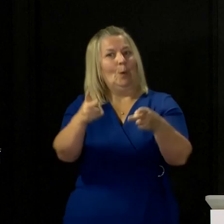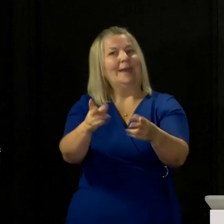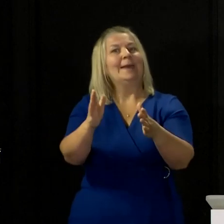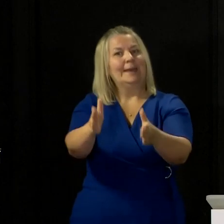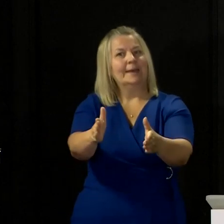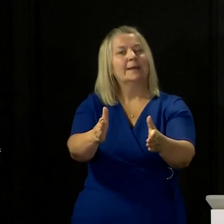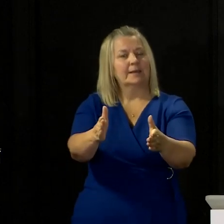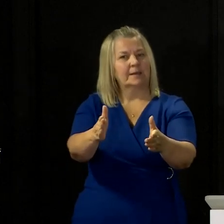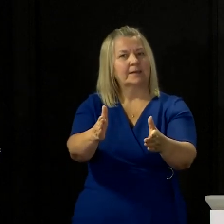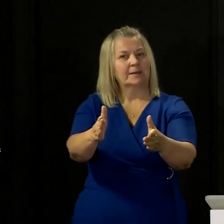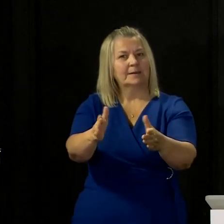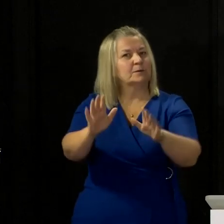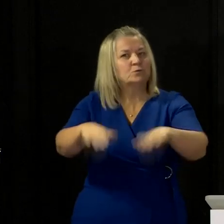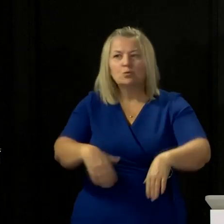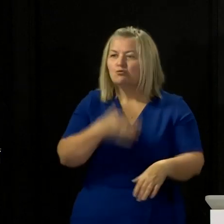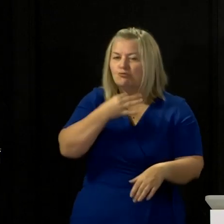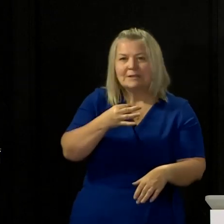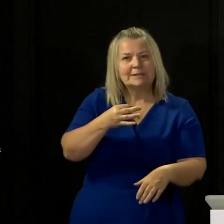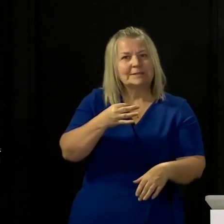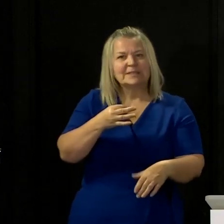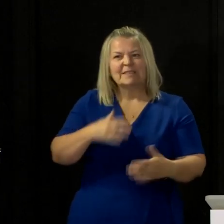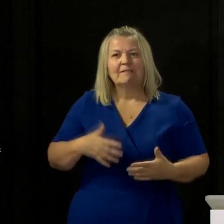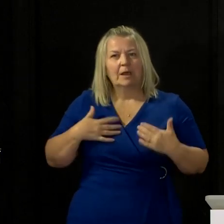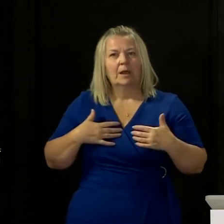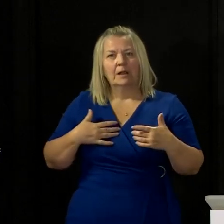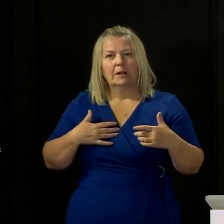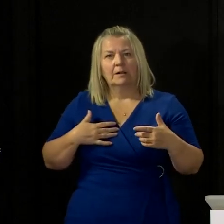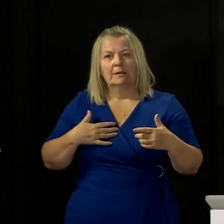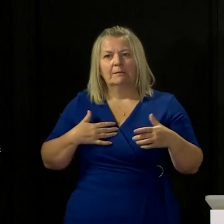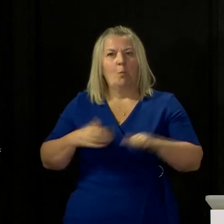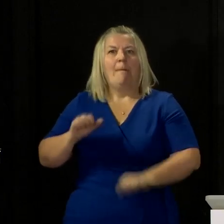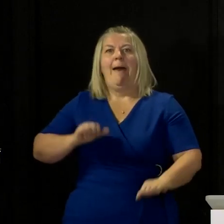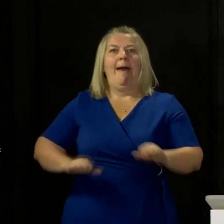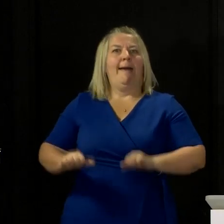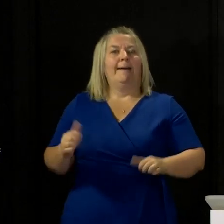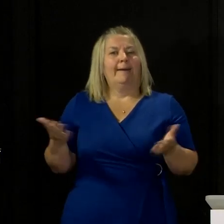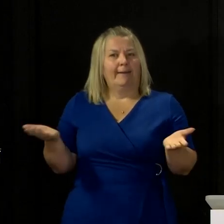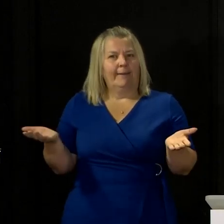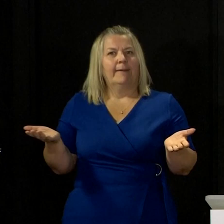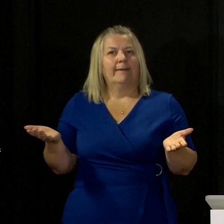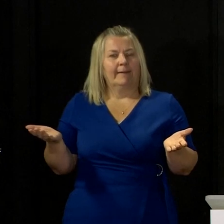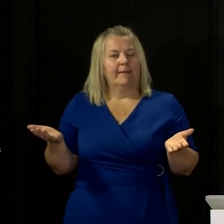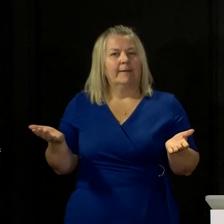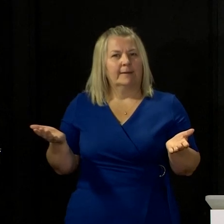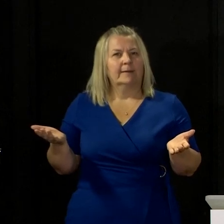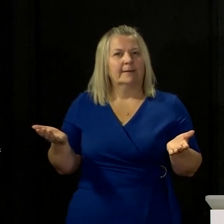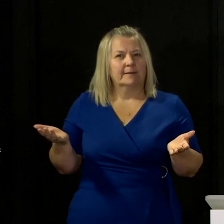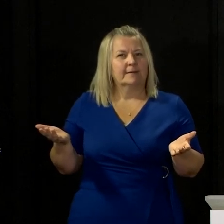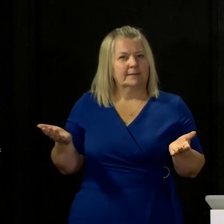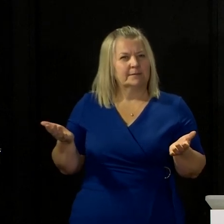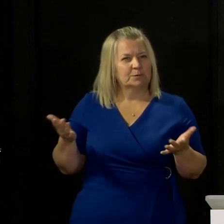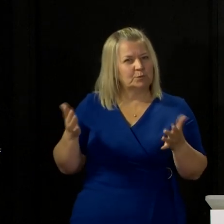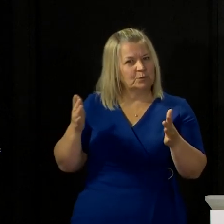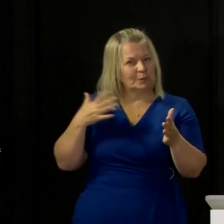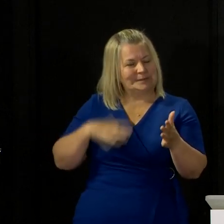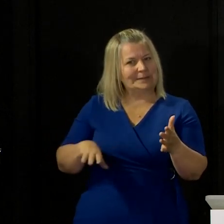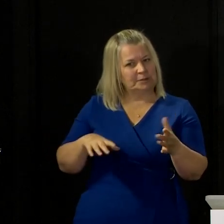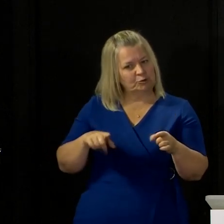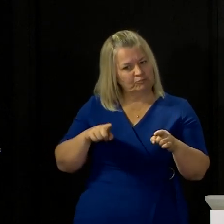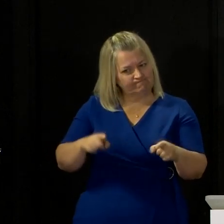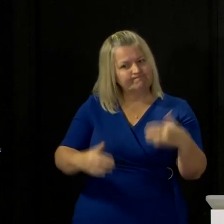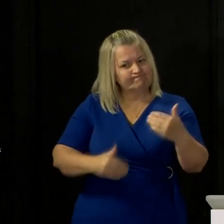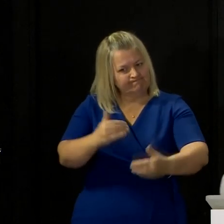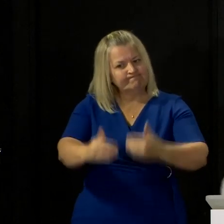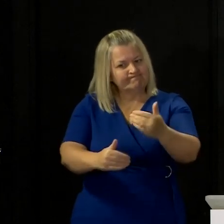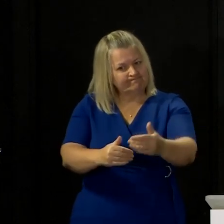way so that we don't risk a backwards reverse turn. And that's the job I've got to continue to try to lead the country